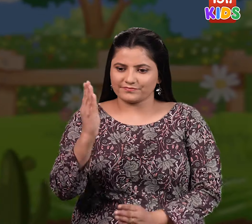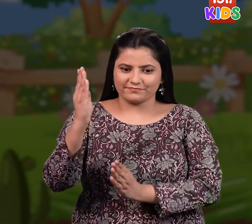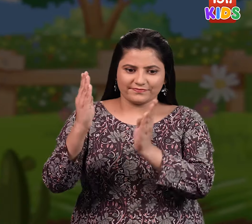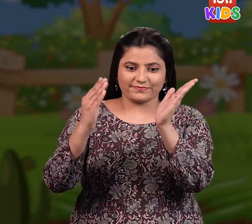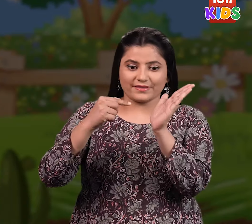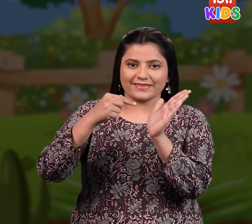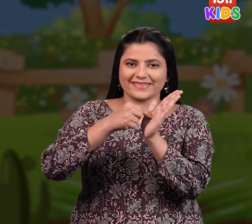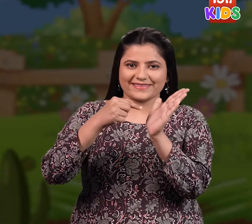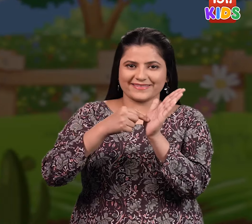Cactus